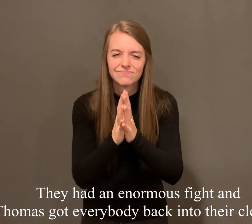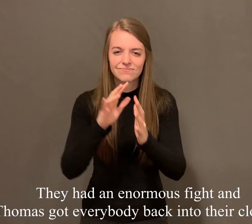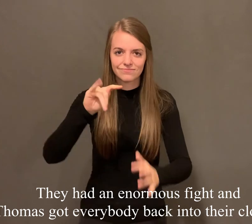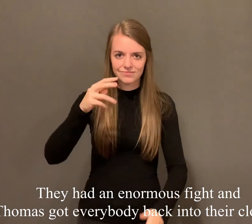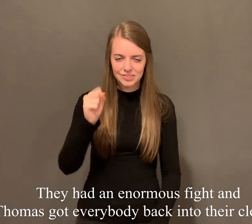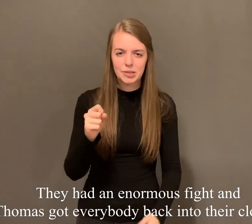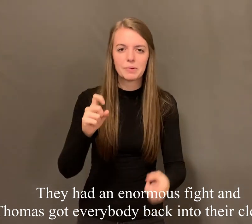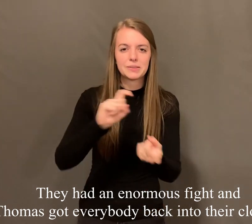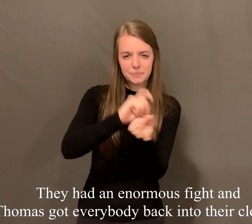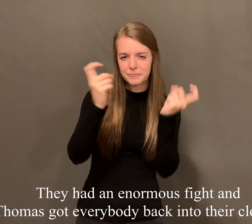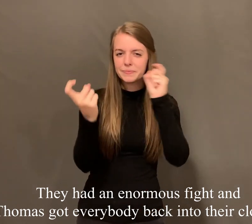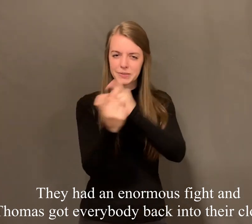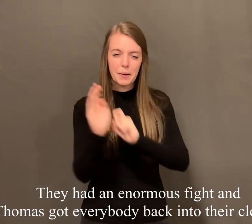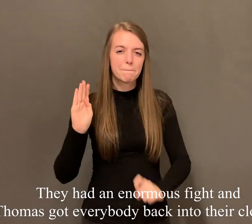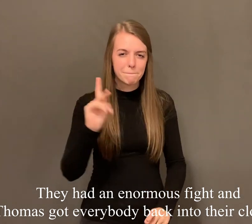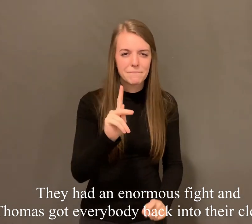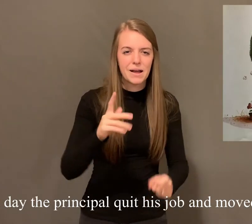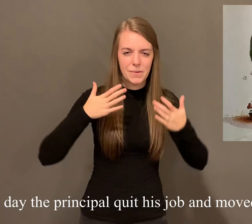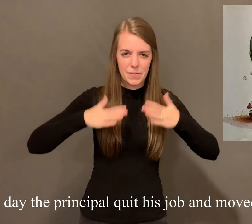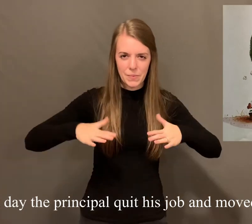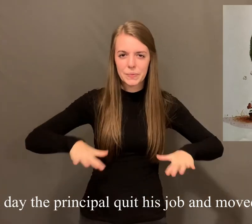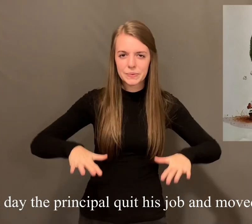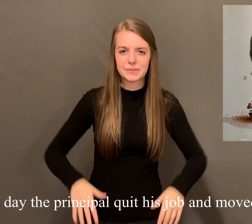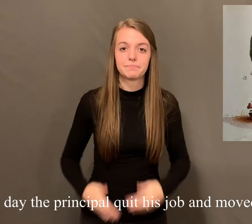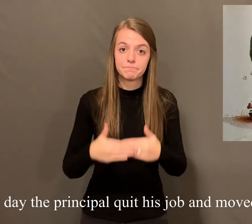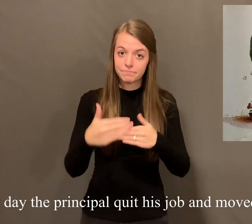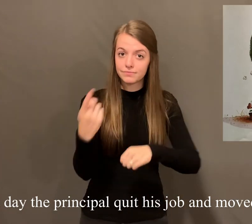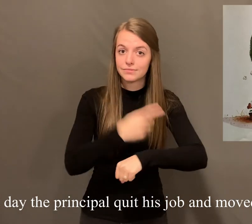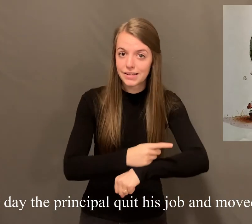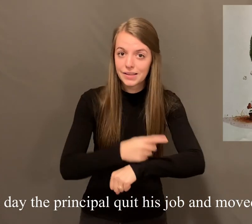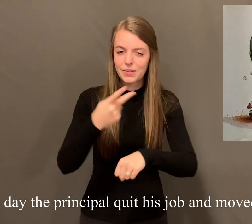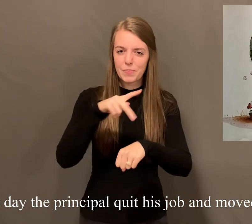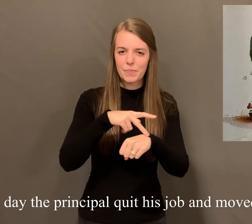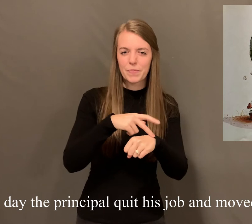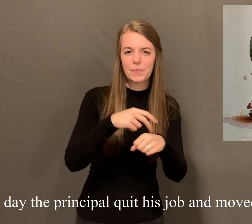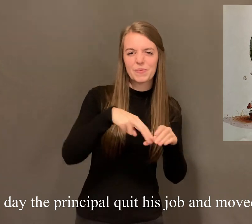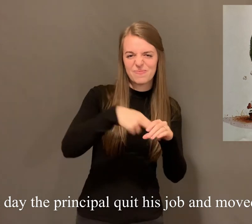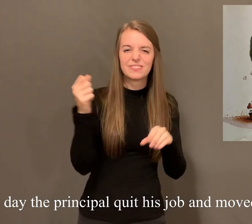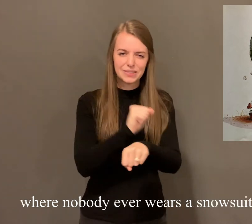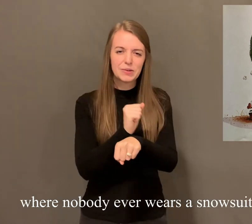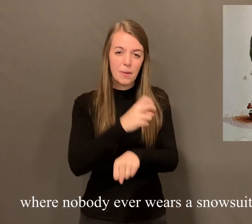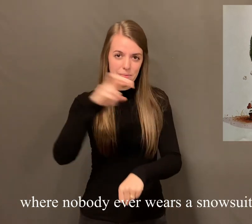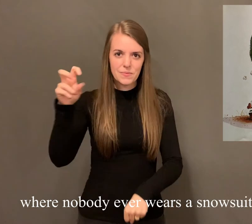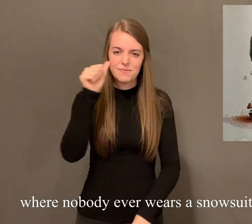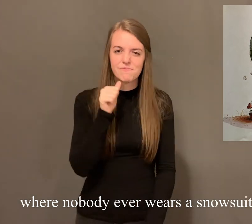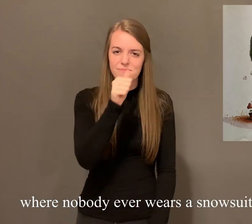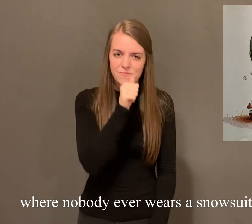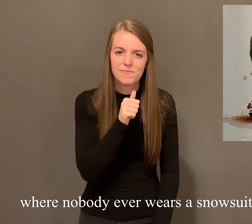everybody back into their clothes. The next day, the principal quit his job and moved to Arizona where nobody ever wears a